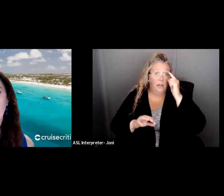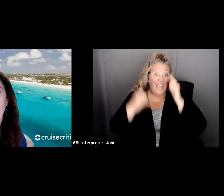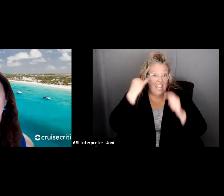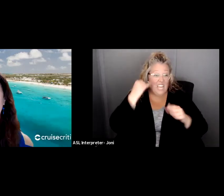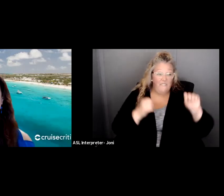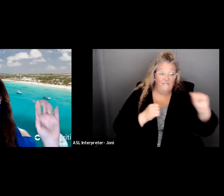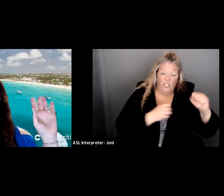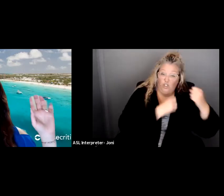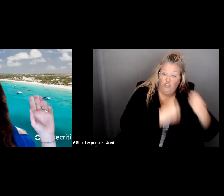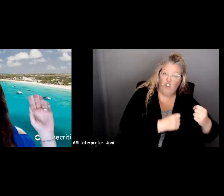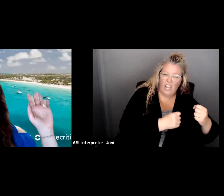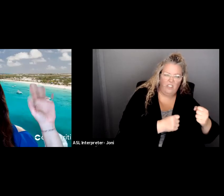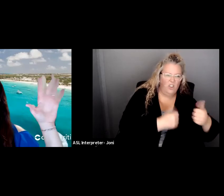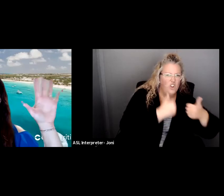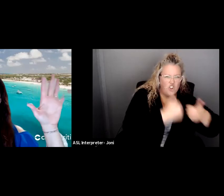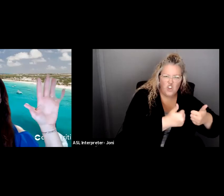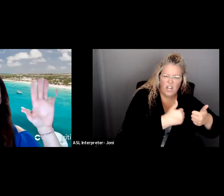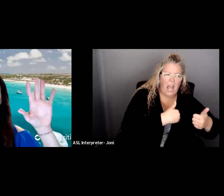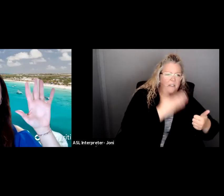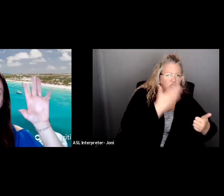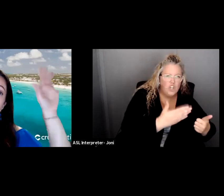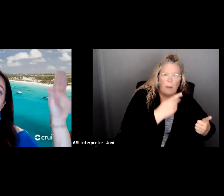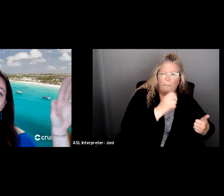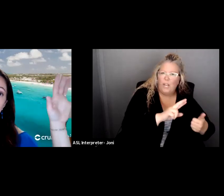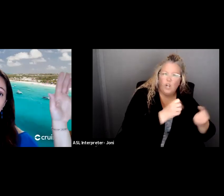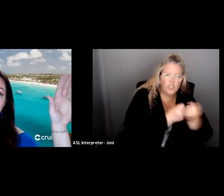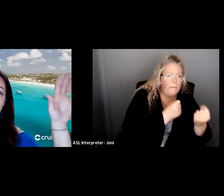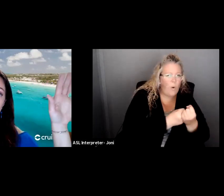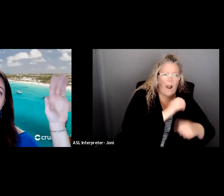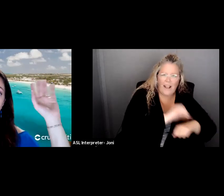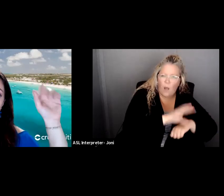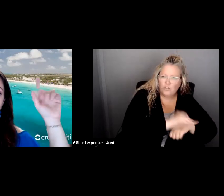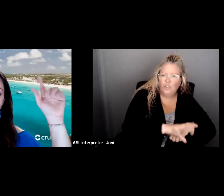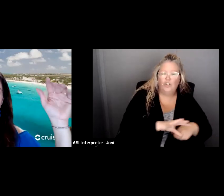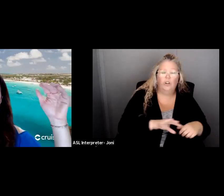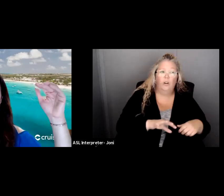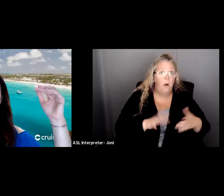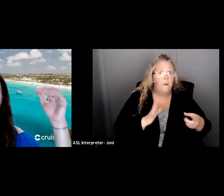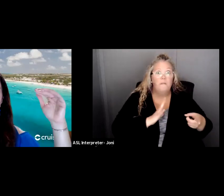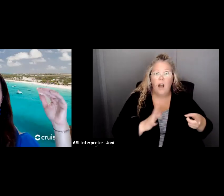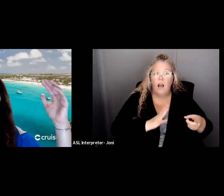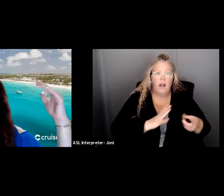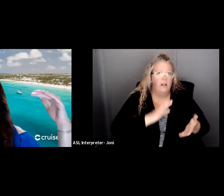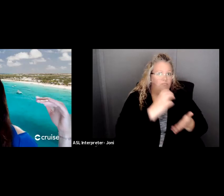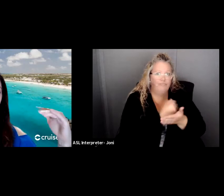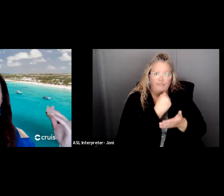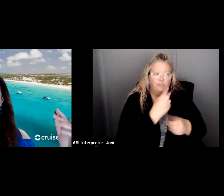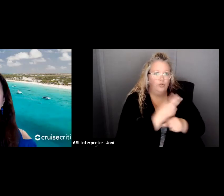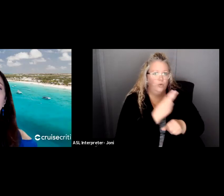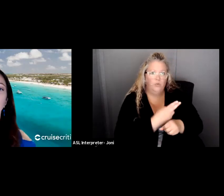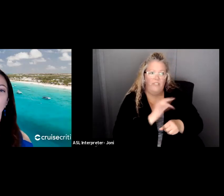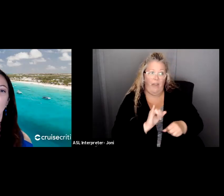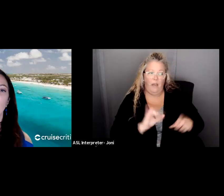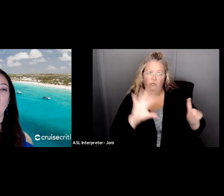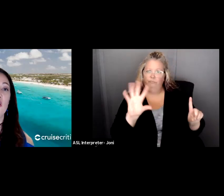support counselor, then you can put that person up front and center and say, this person has, you know, done this, and